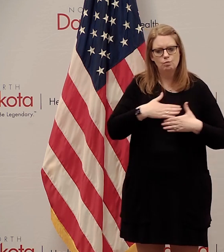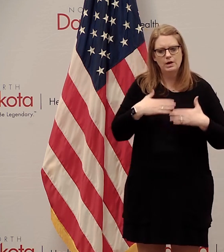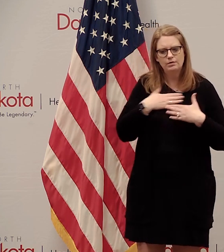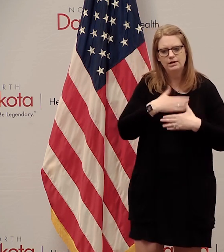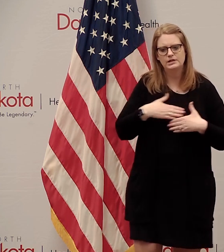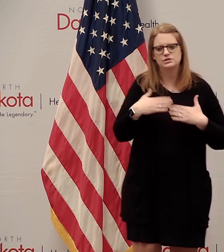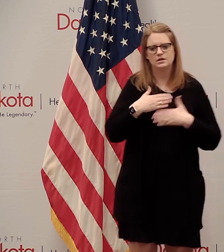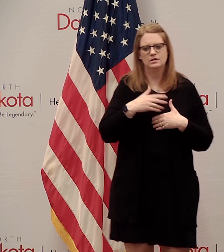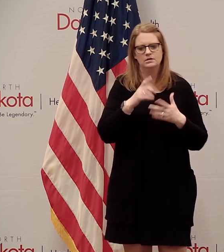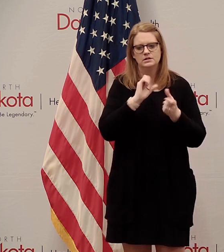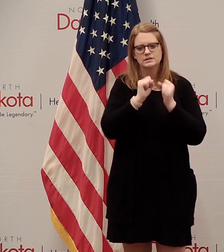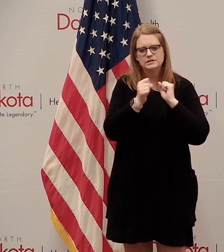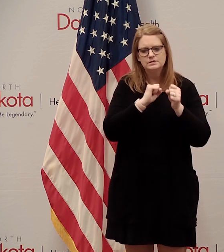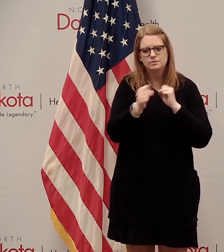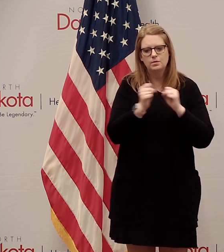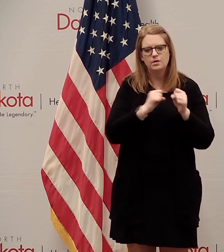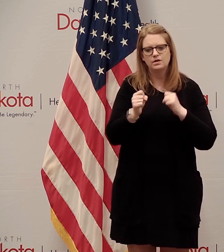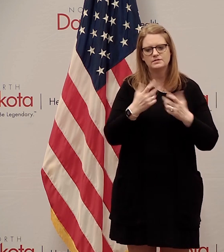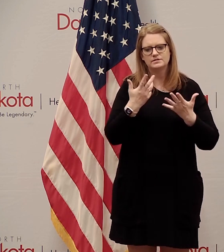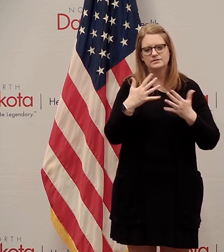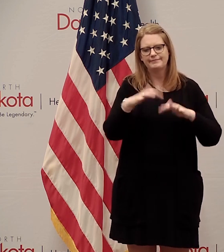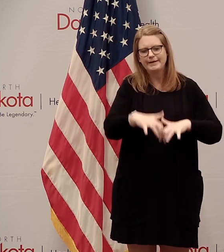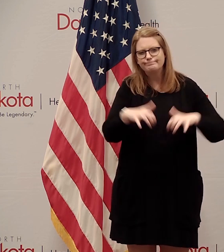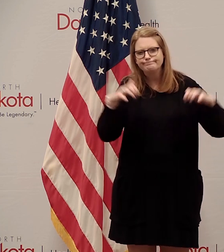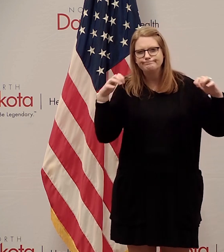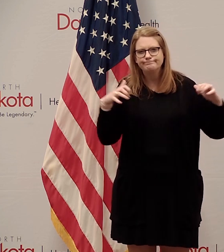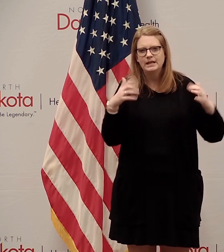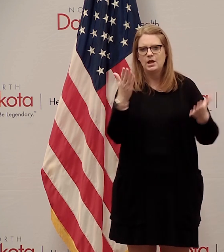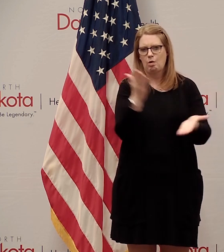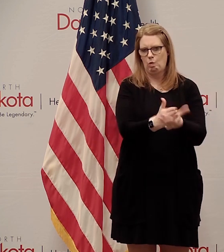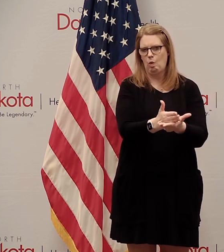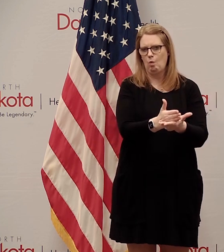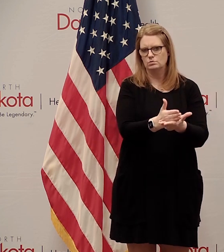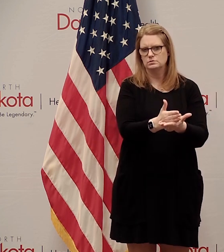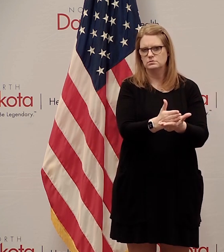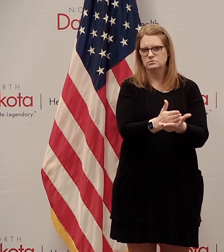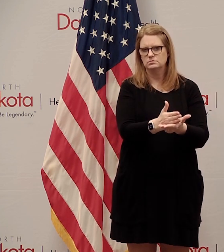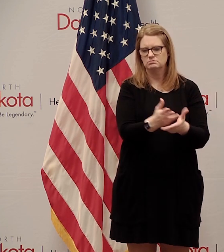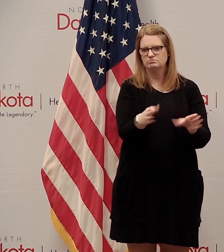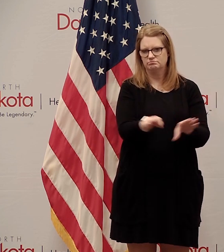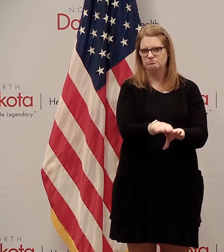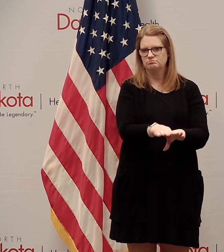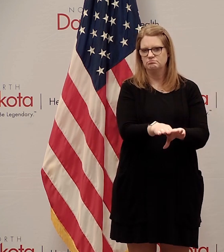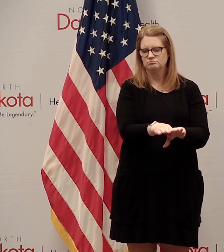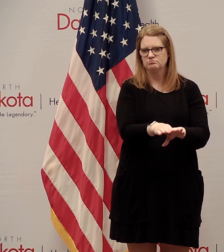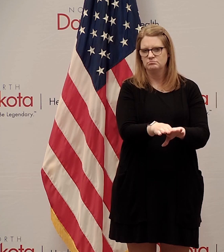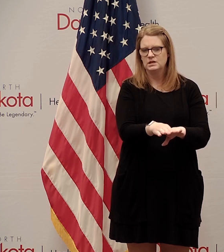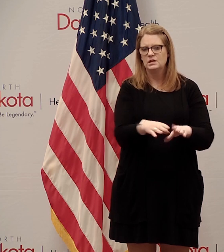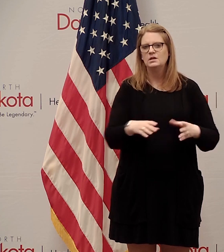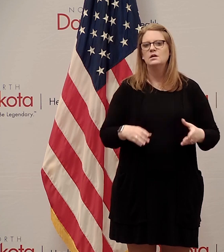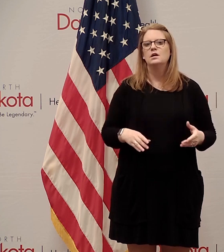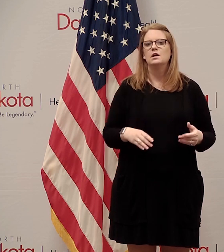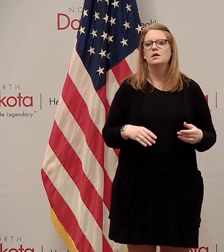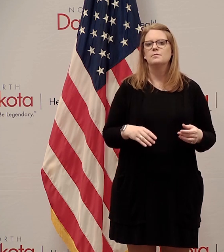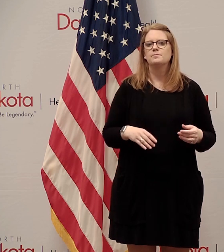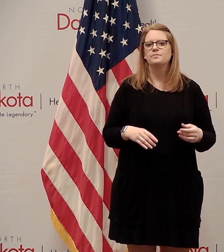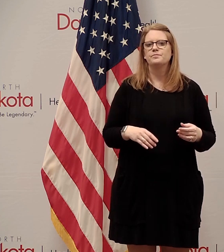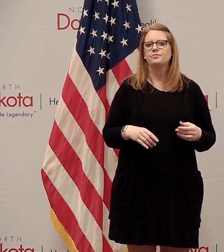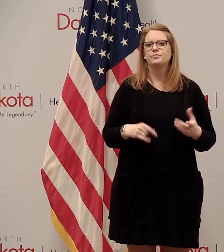music and entertainment venues remain closed until further notice we mentioned this yesterday but again that would include